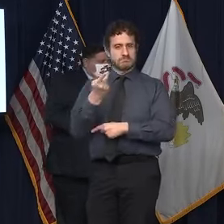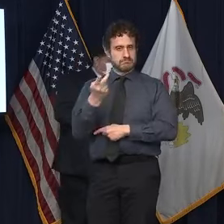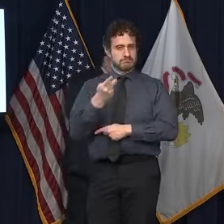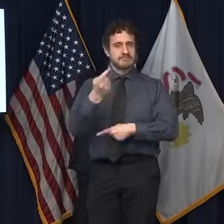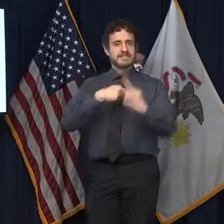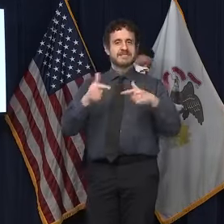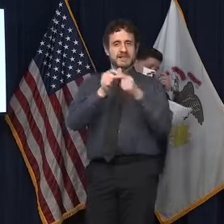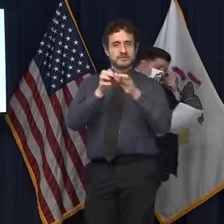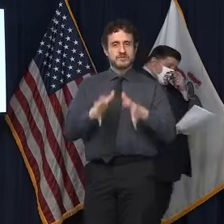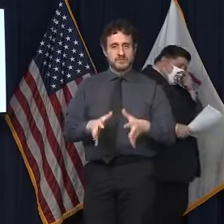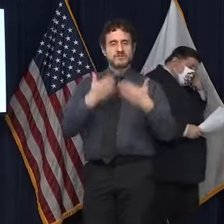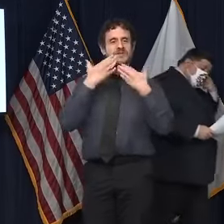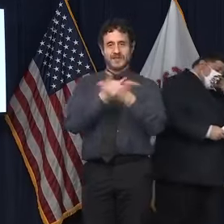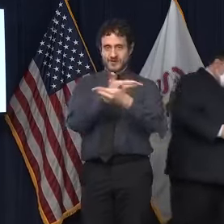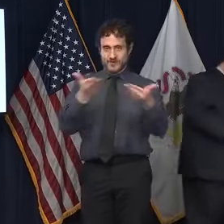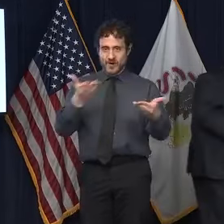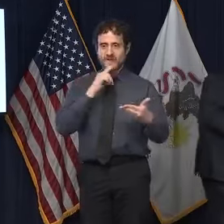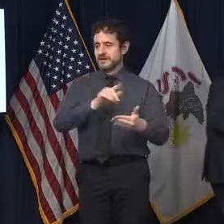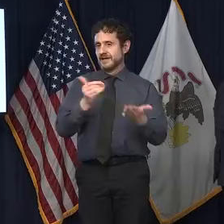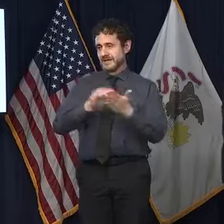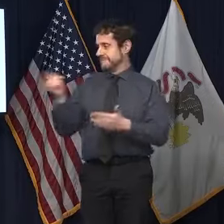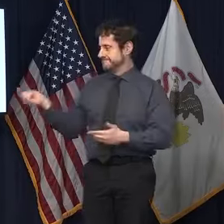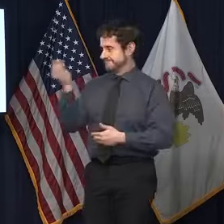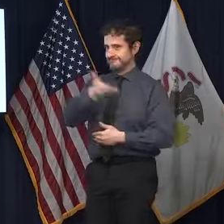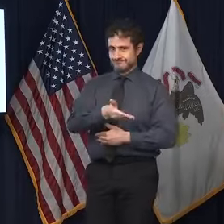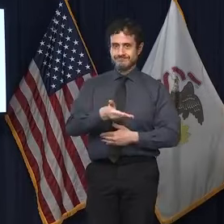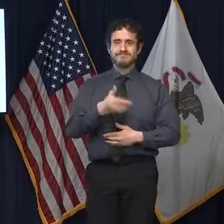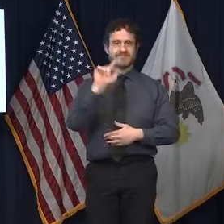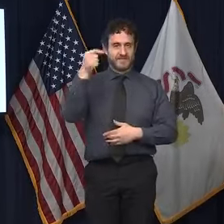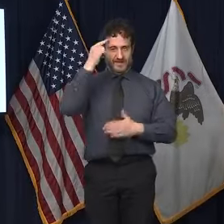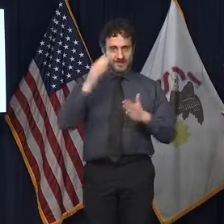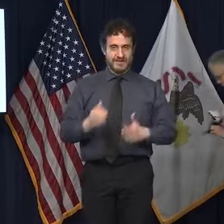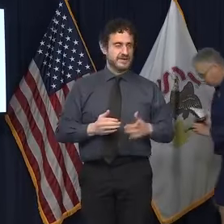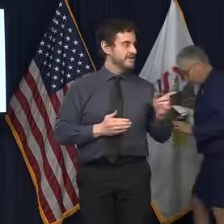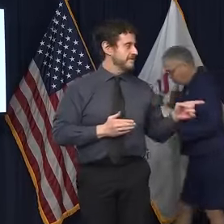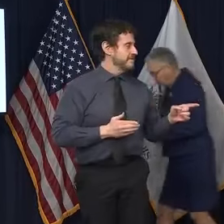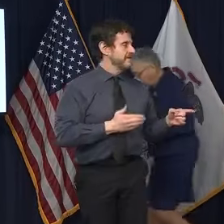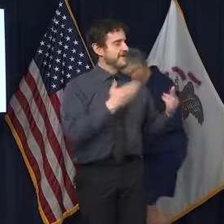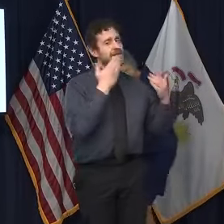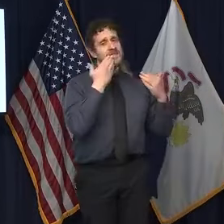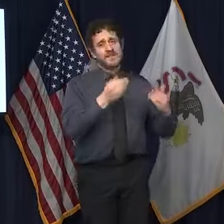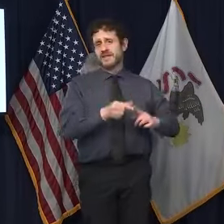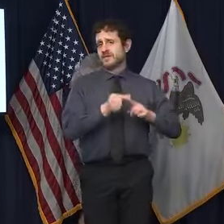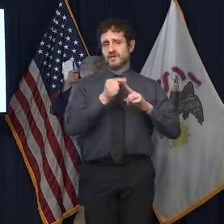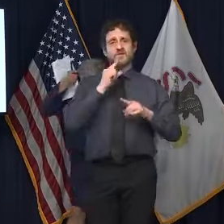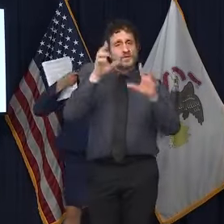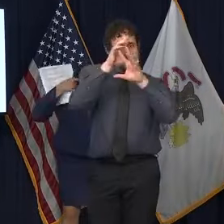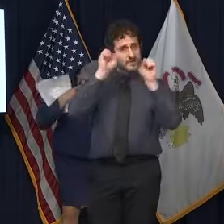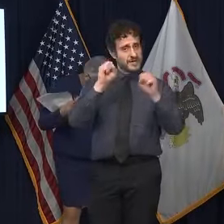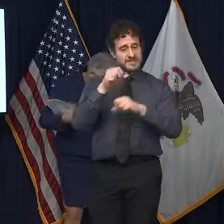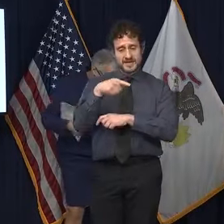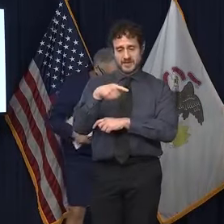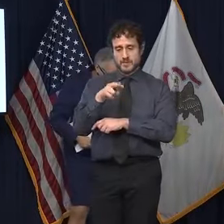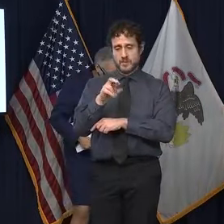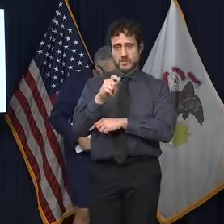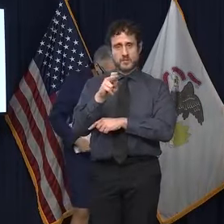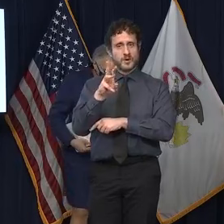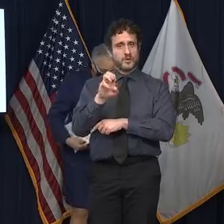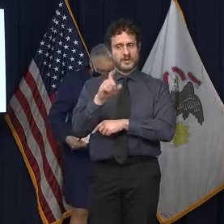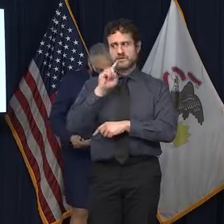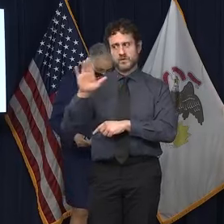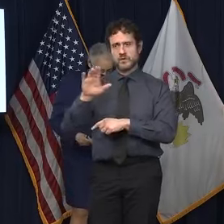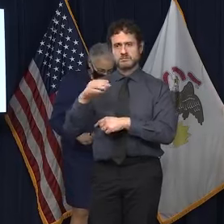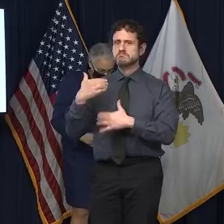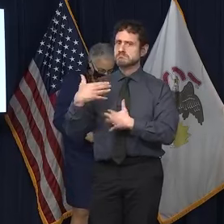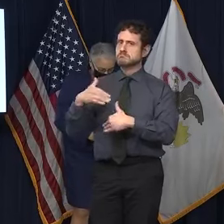Pritzker. Thank you very much. So thanks especially to President Preckwinkle for her leadership, not just on this subject,